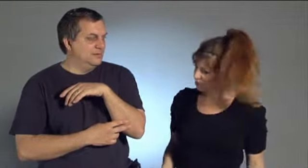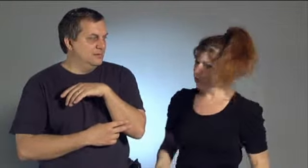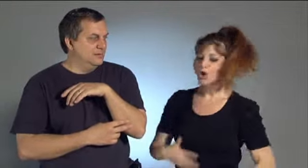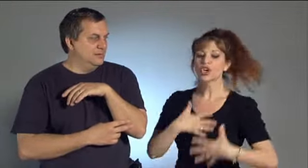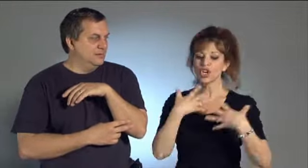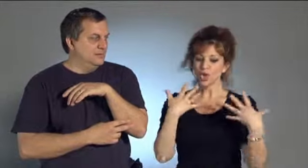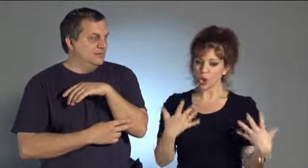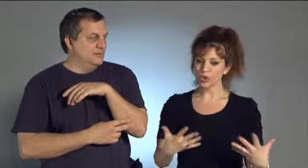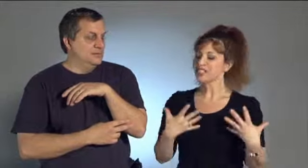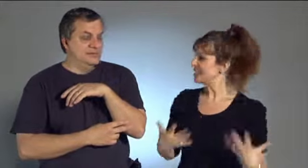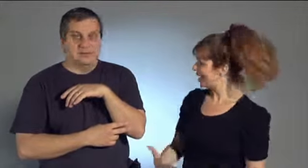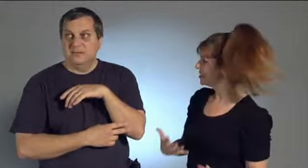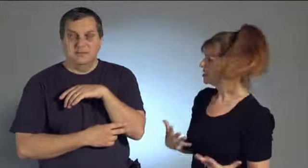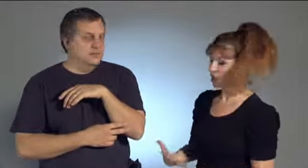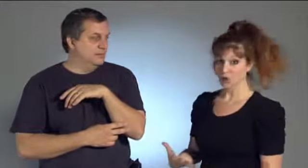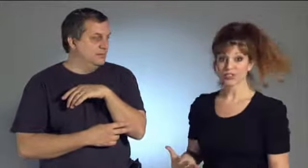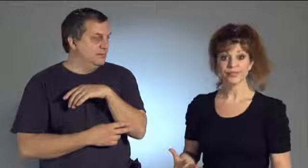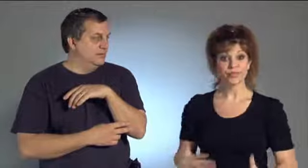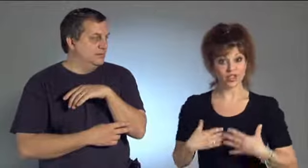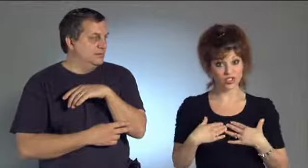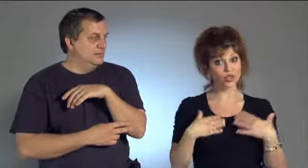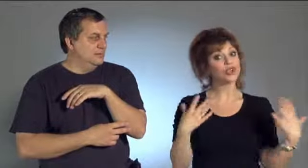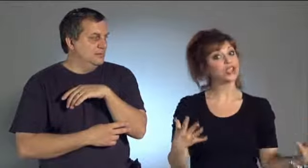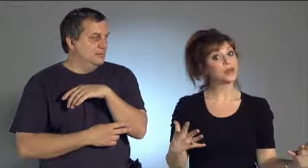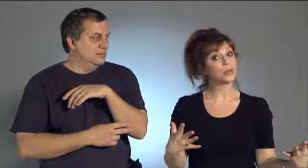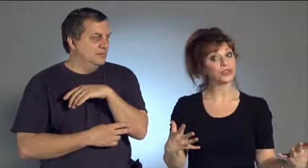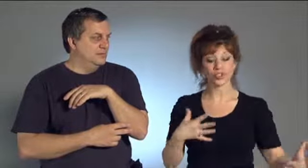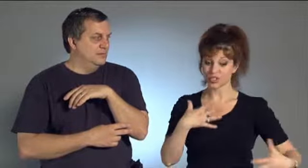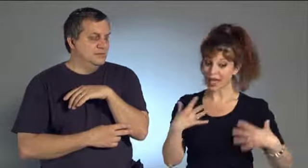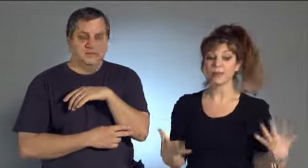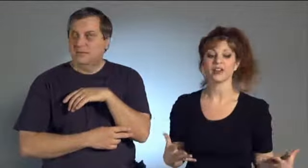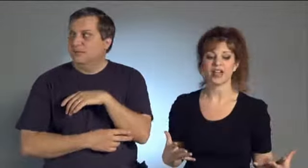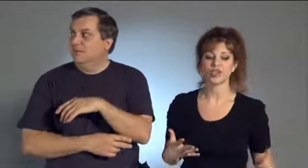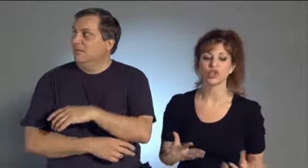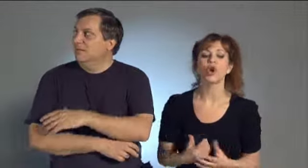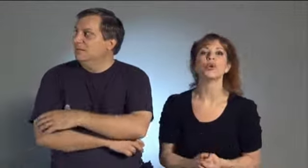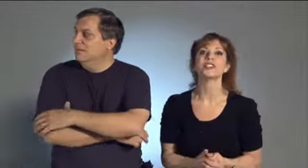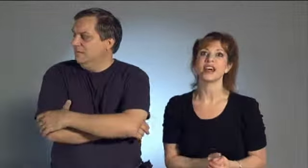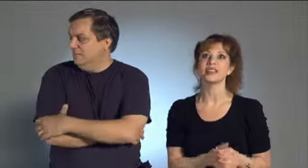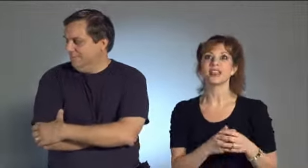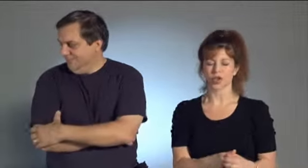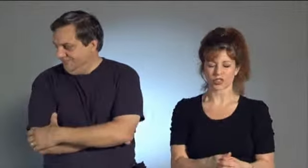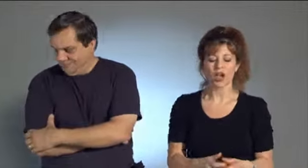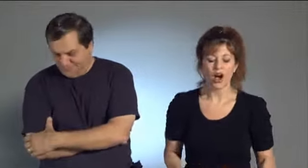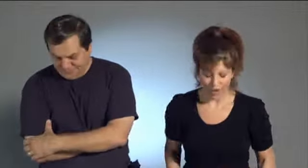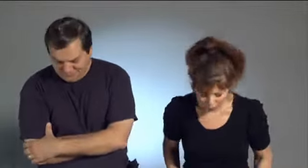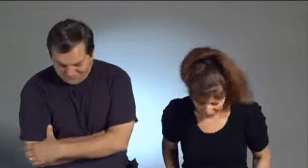We're good old dead singers. These are good people to emulate. Good old dead singers. Okay. Ready?